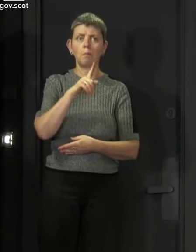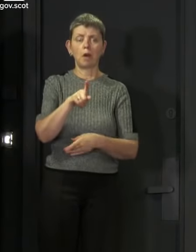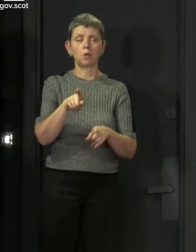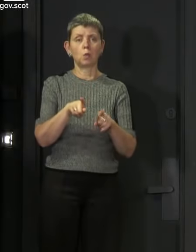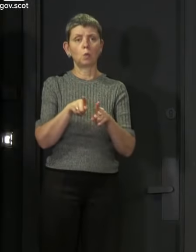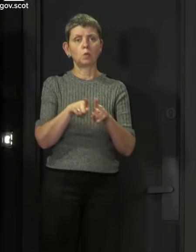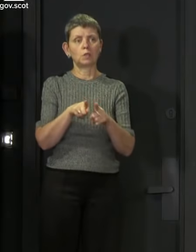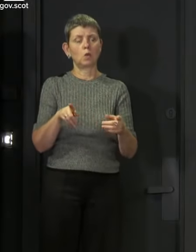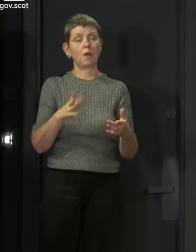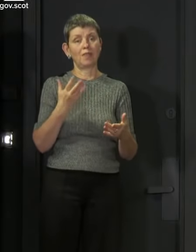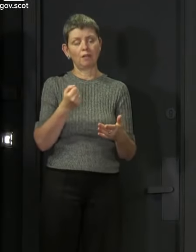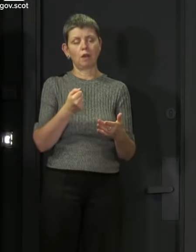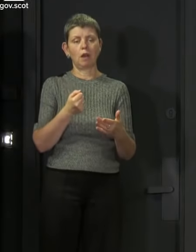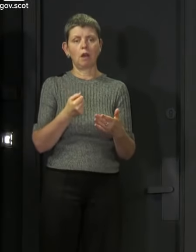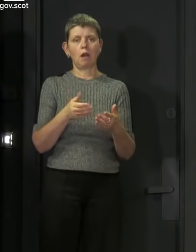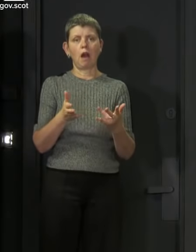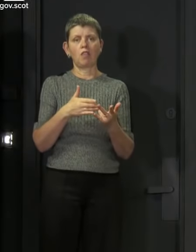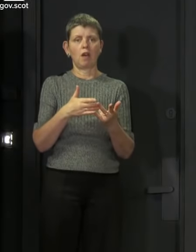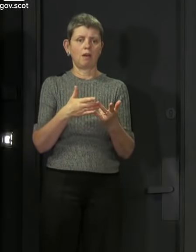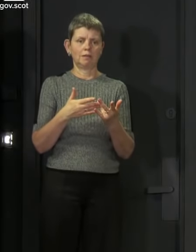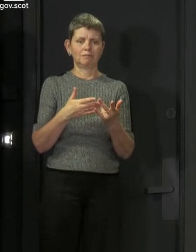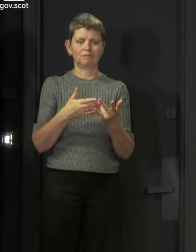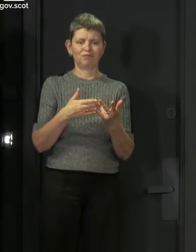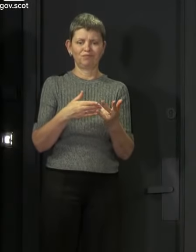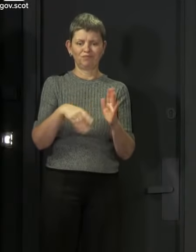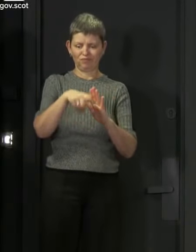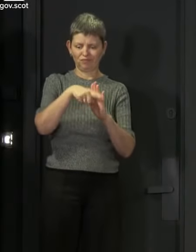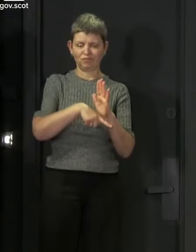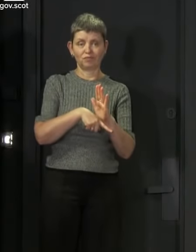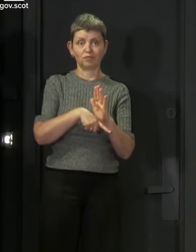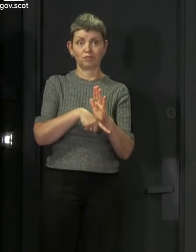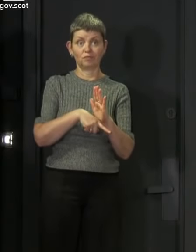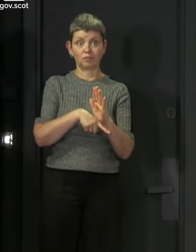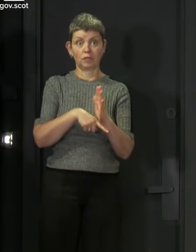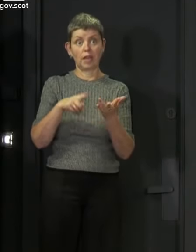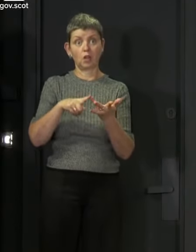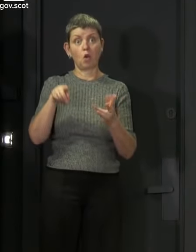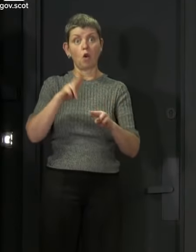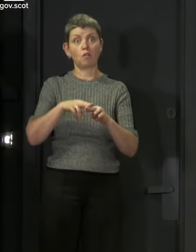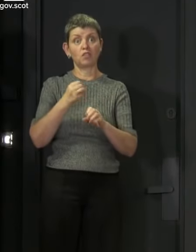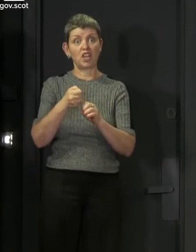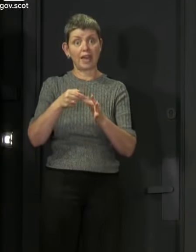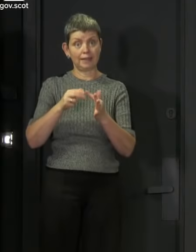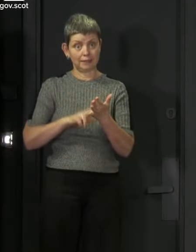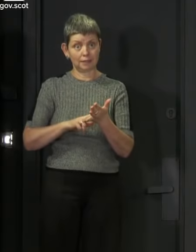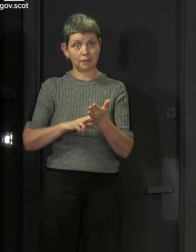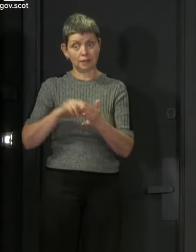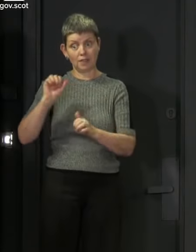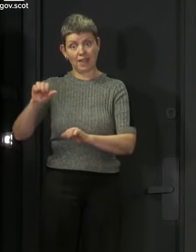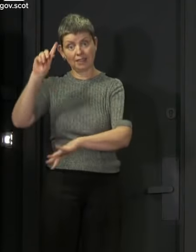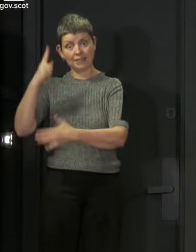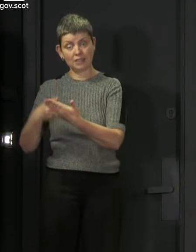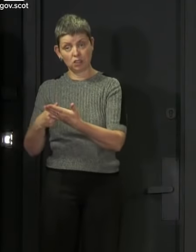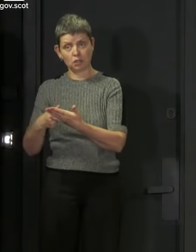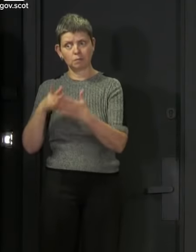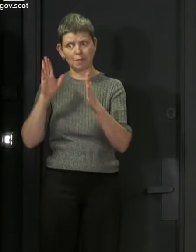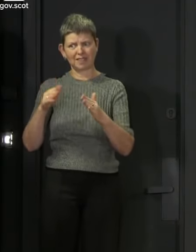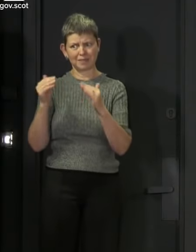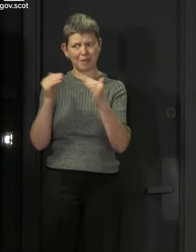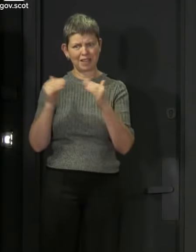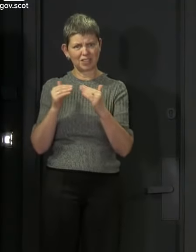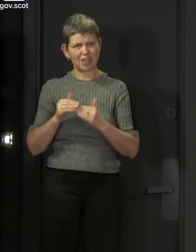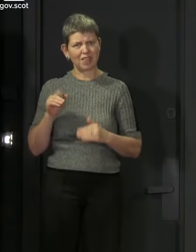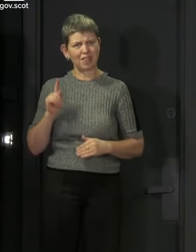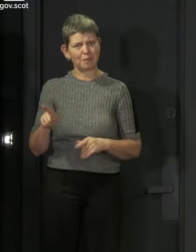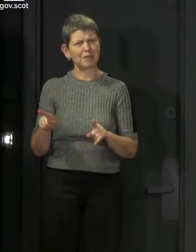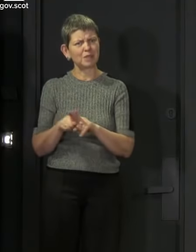inhibitor here. And some of the recent decisions that Ofgem have taken hold that back too. So we want the UK government